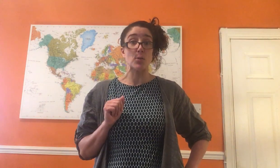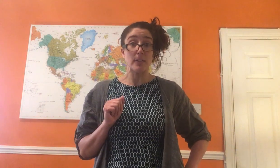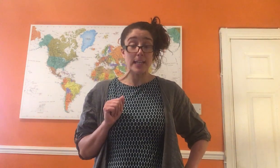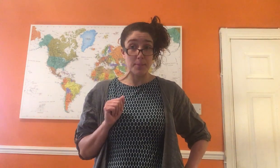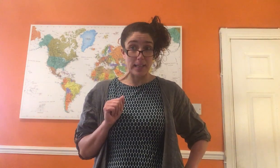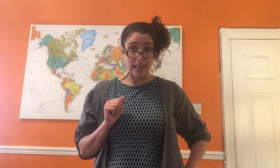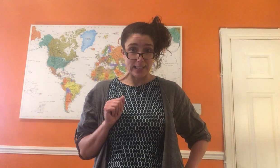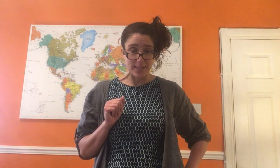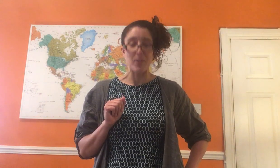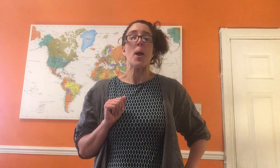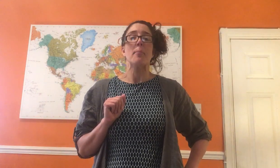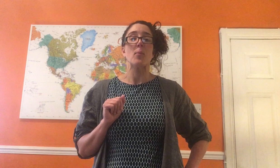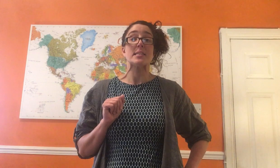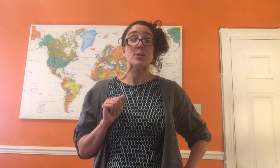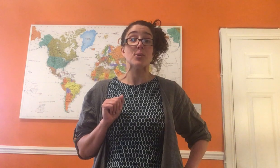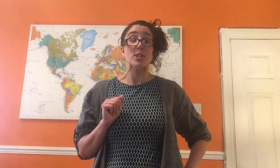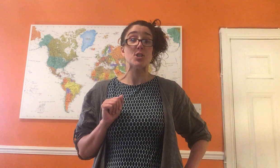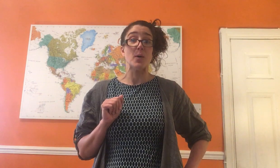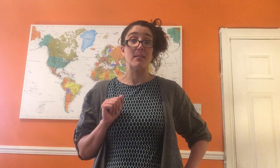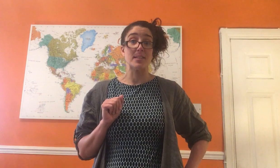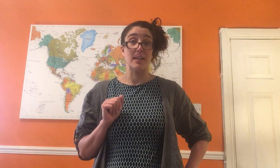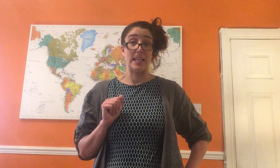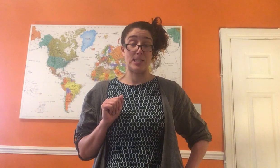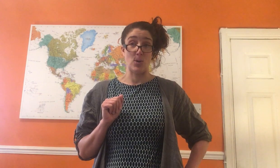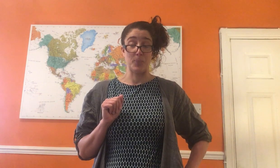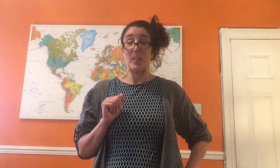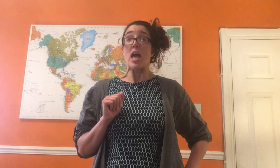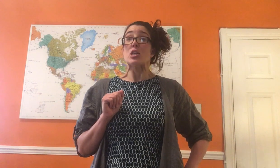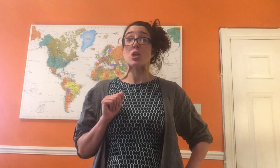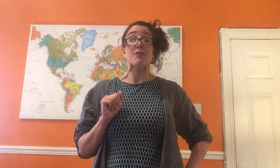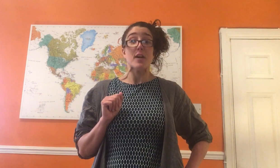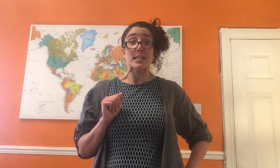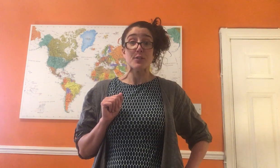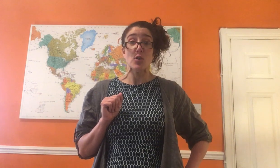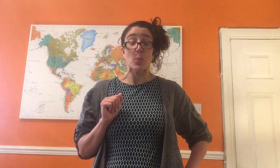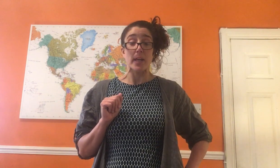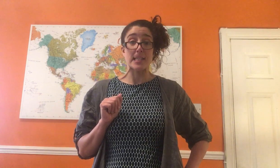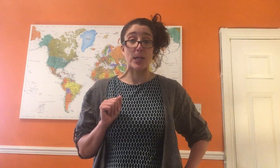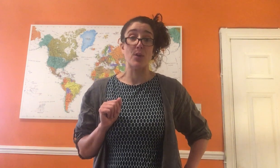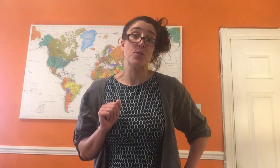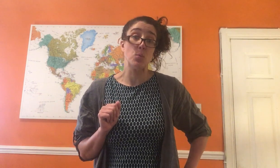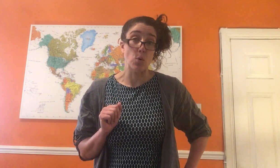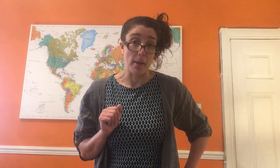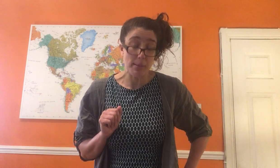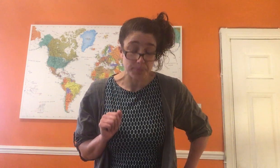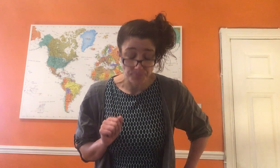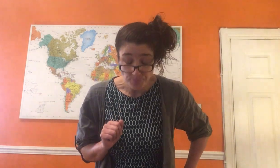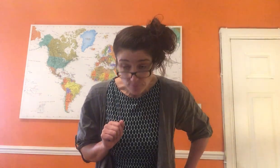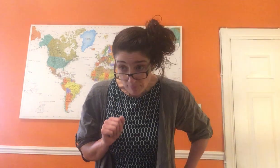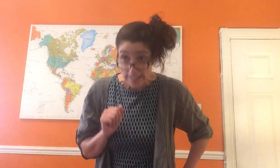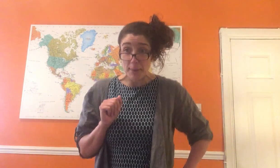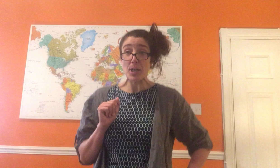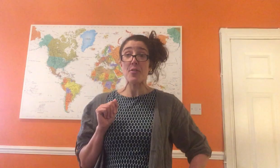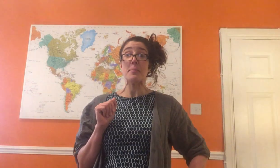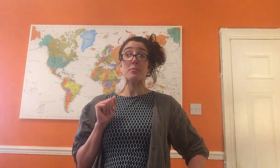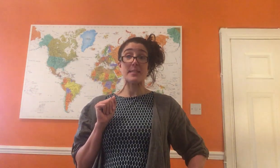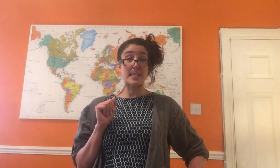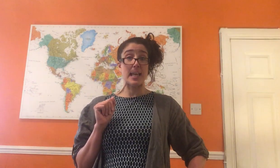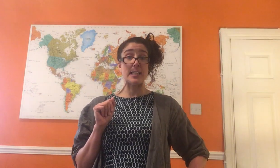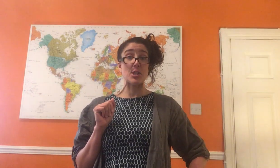sorry it's a bit late but we're still going to do our signing song. So first of all we're going to start off with a warm-up. Now I know that with Mrs. Sellers